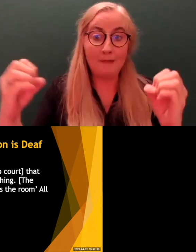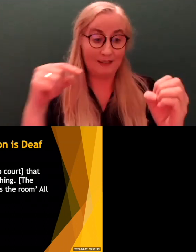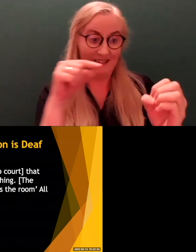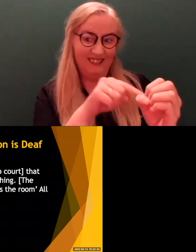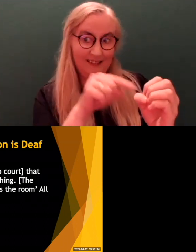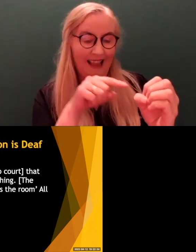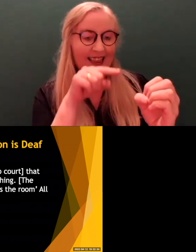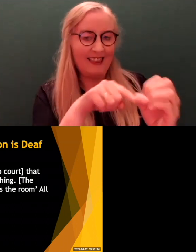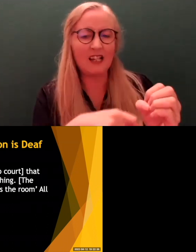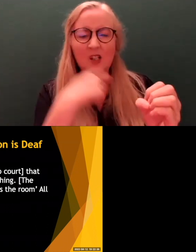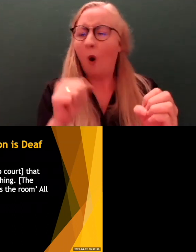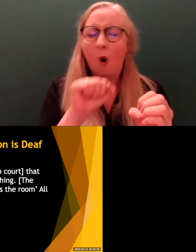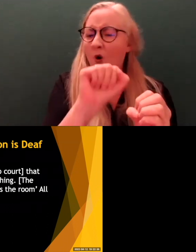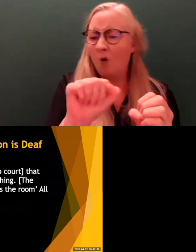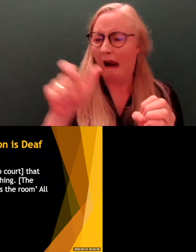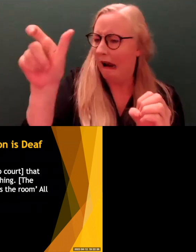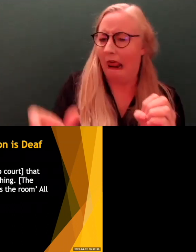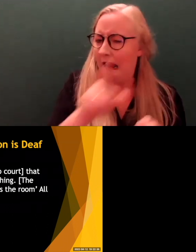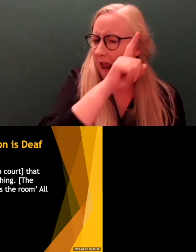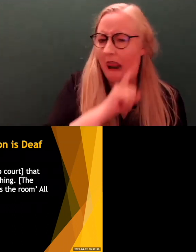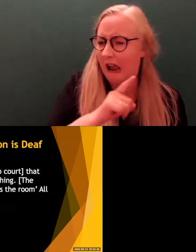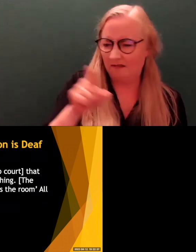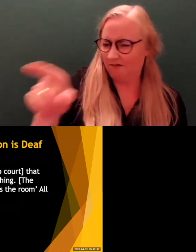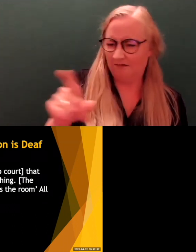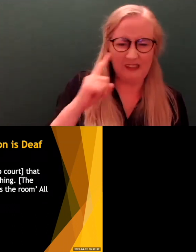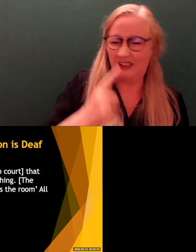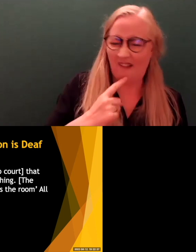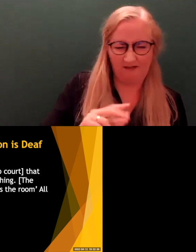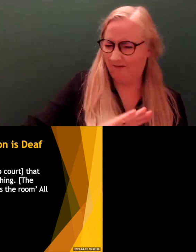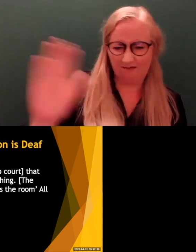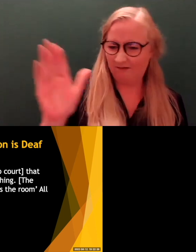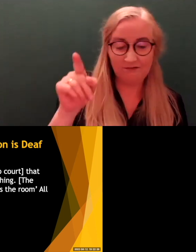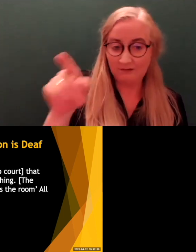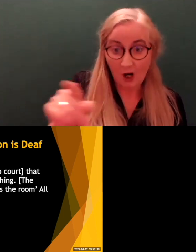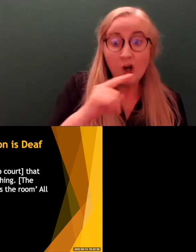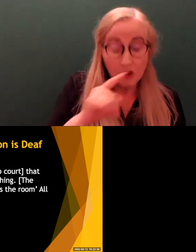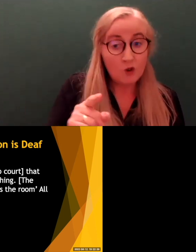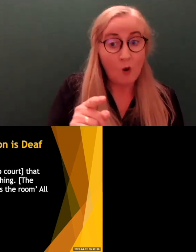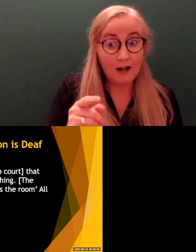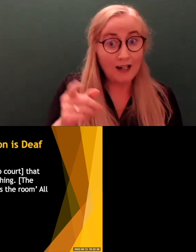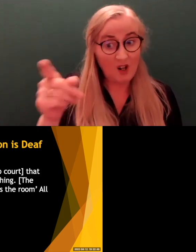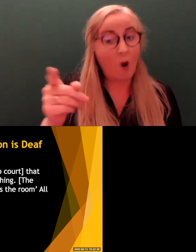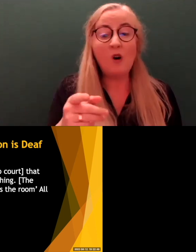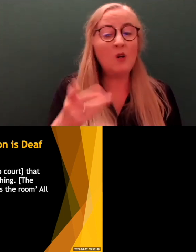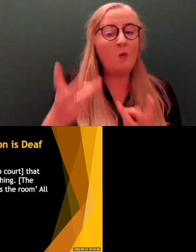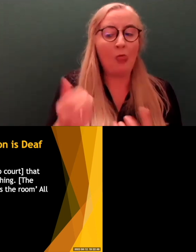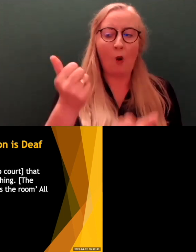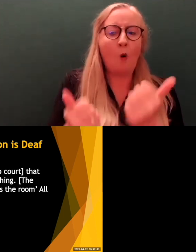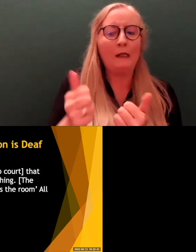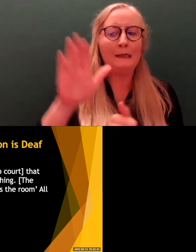your client is lying about being deaf. So that the court will be sympathetic towards them. So that they can get away